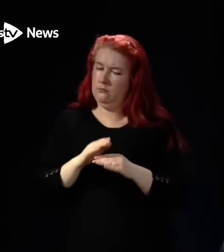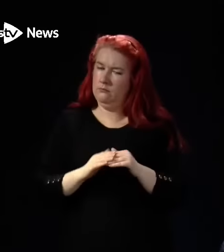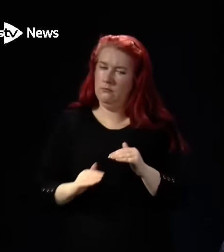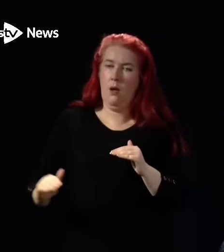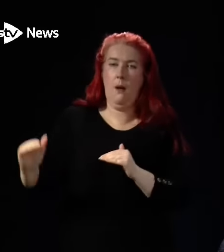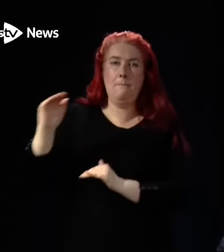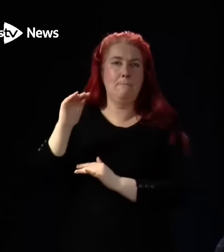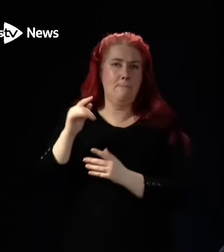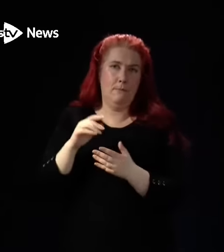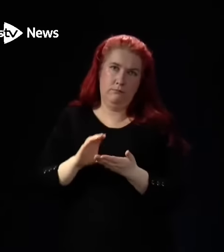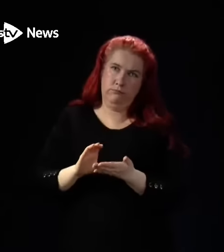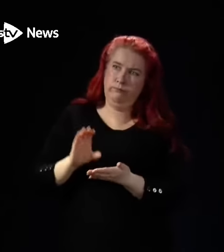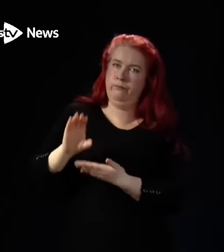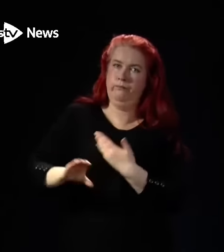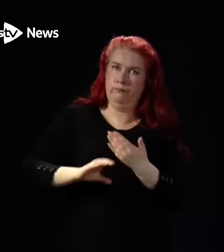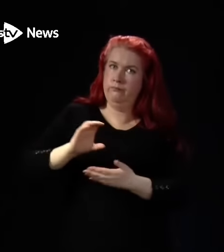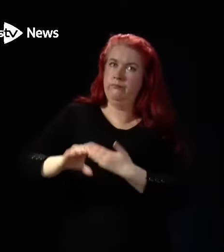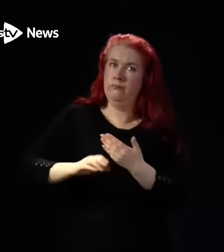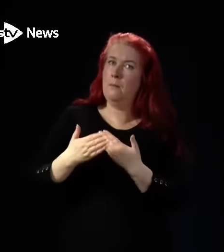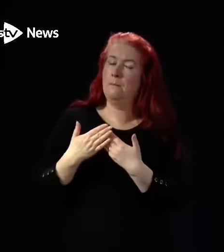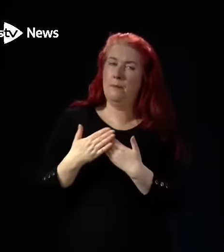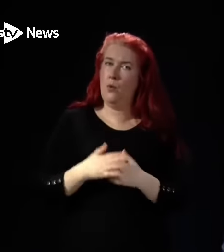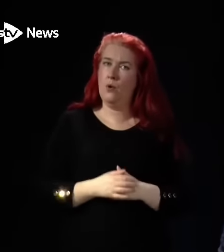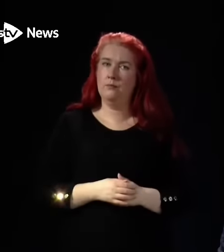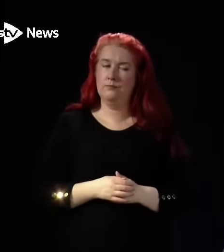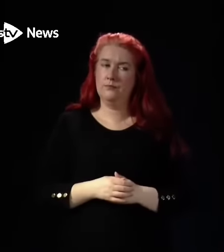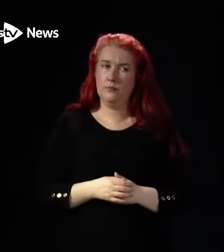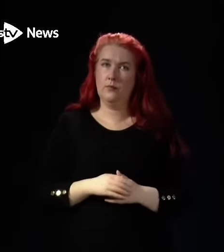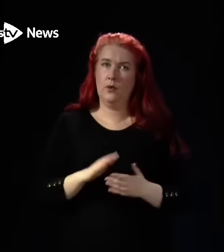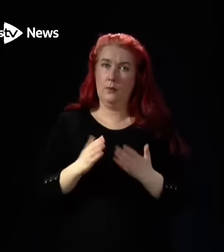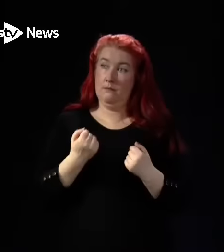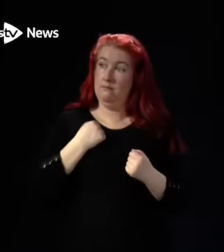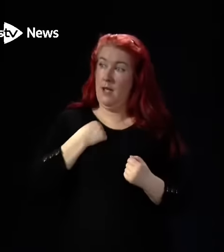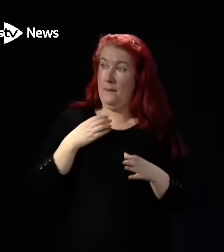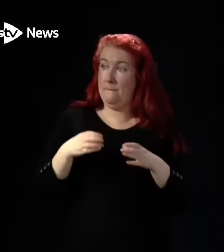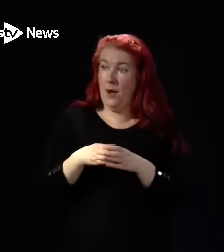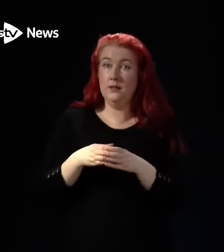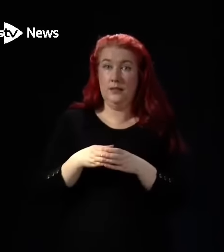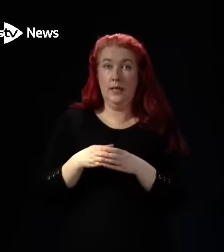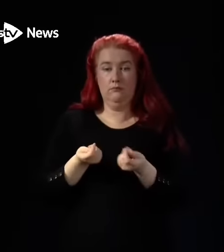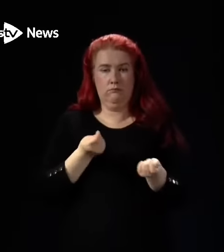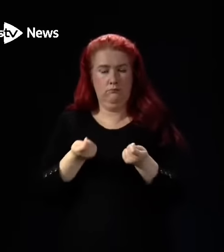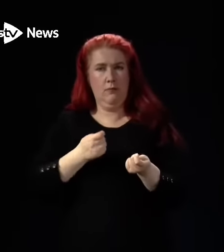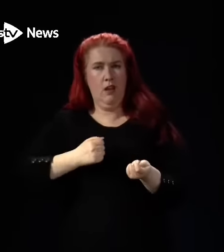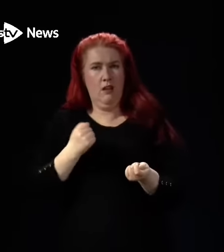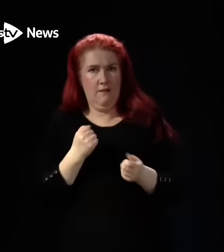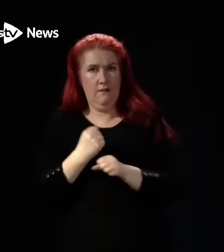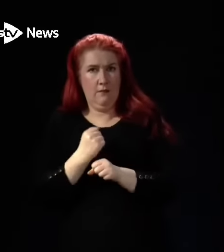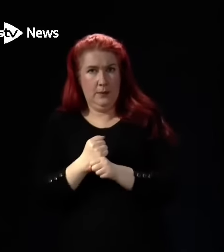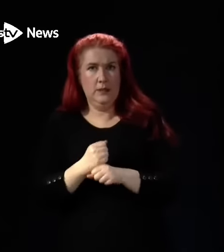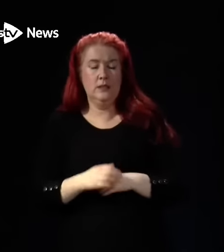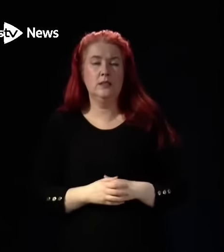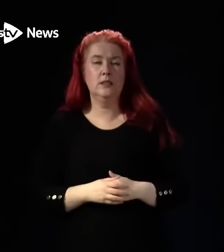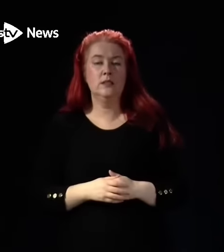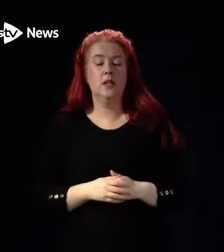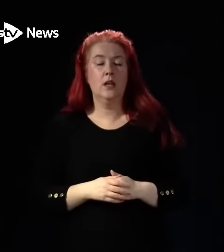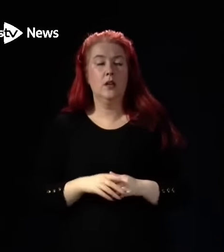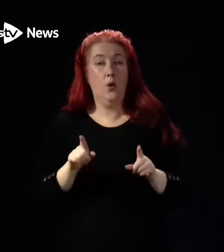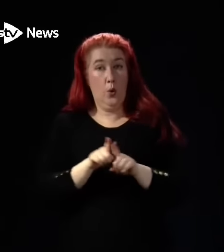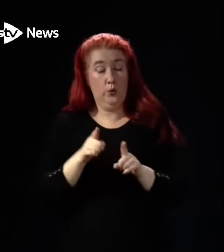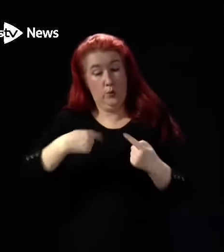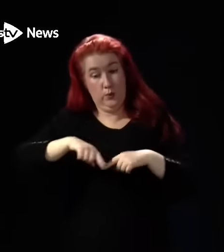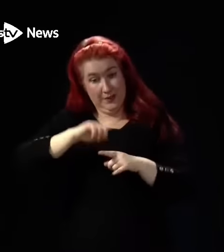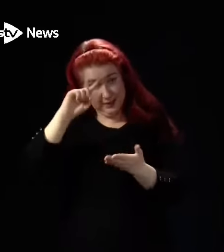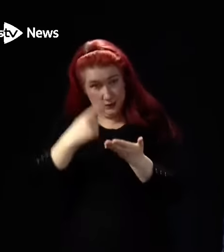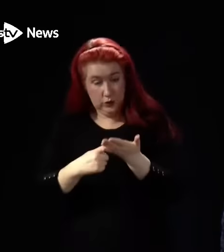over the years of my party being in government. And we have also taken decisions – we are in the process